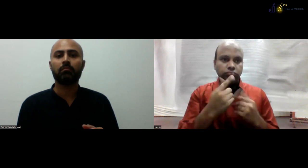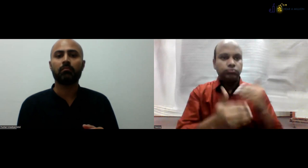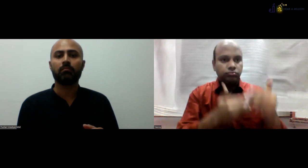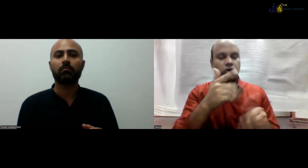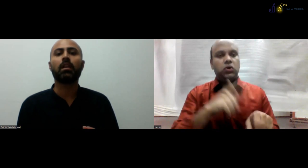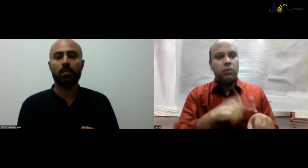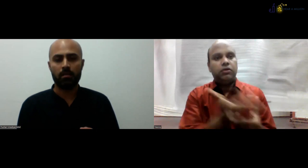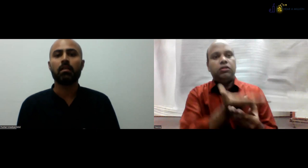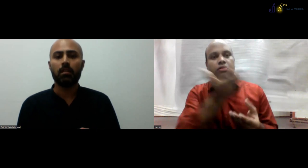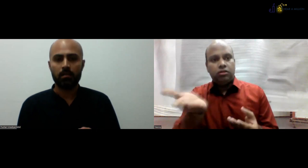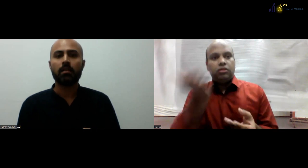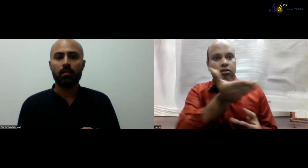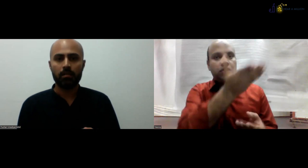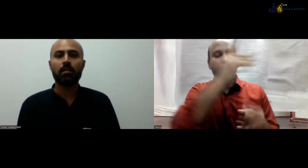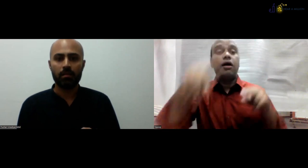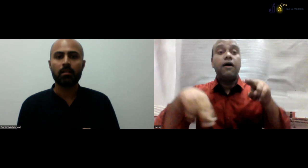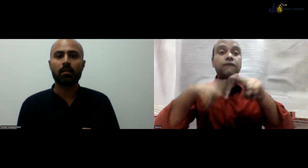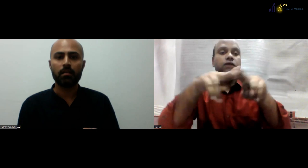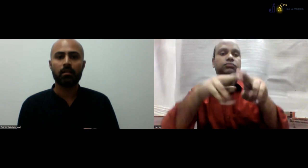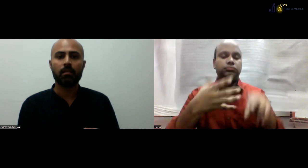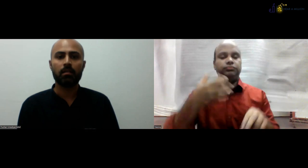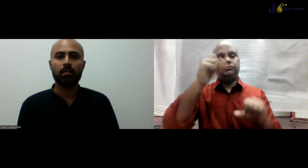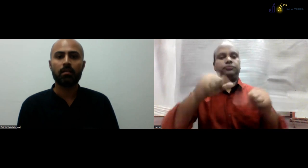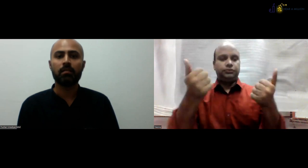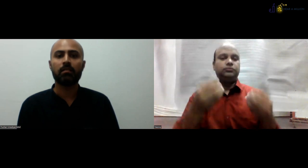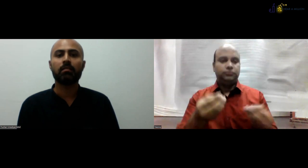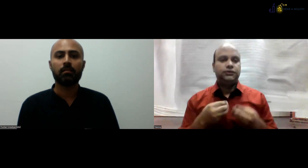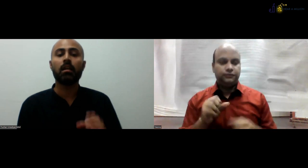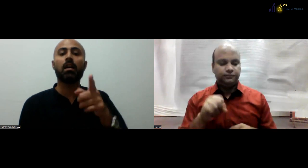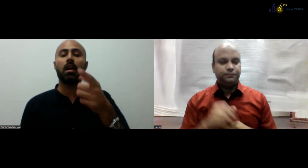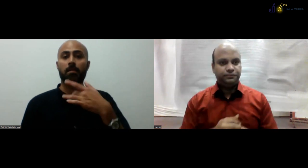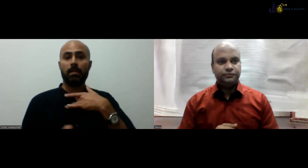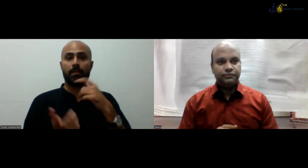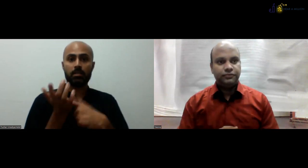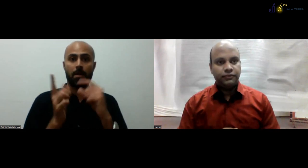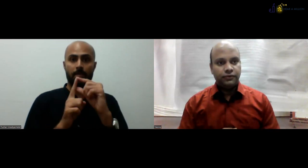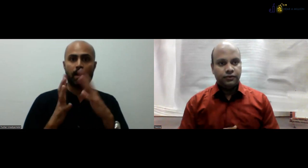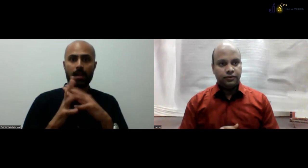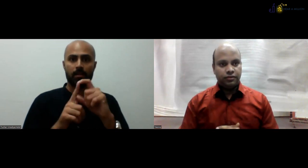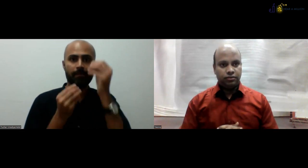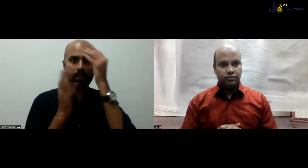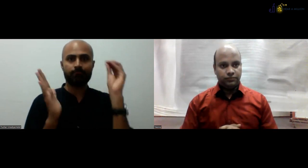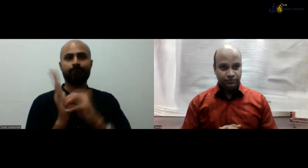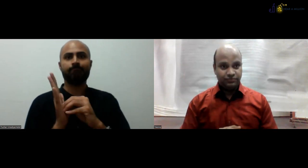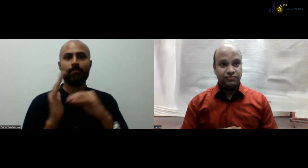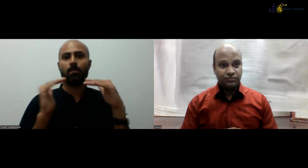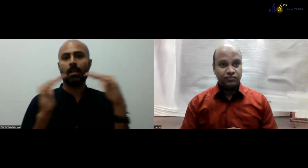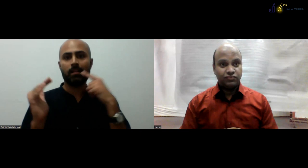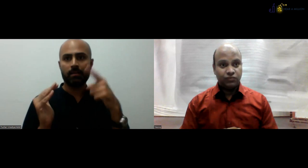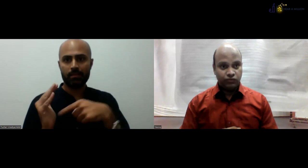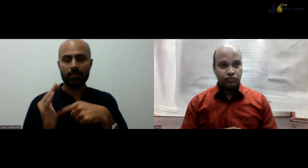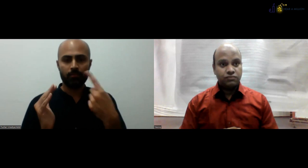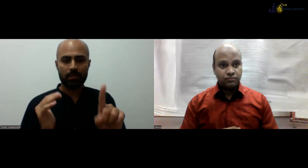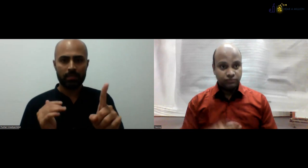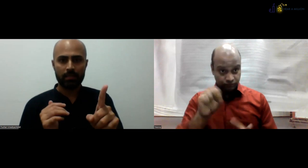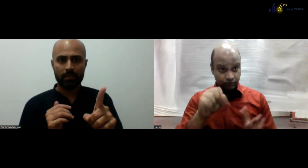is just, they have accepted it. Now it's in the progressive way and hope we will succeed in this. So do you